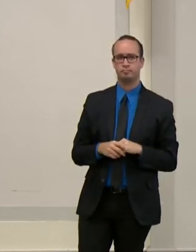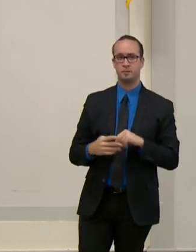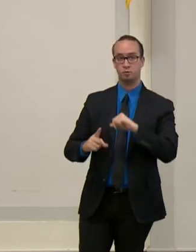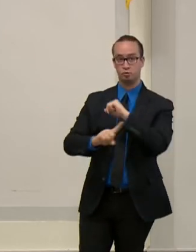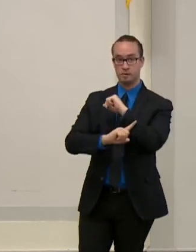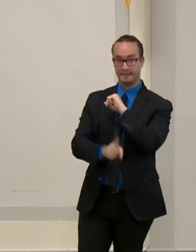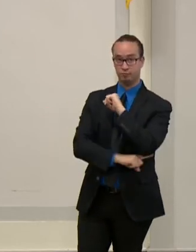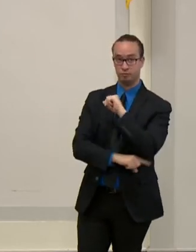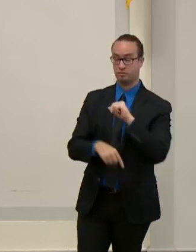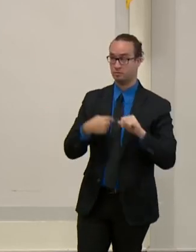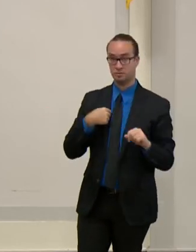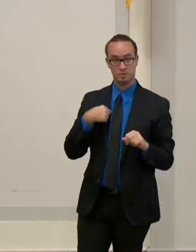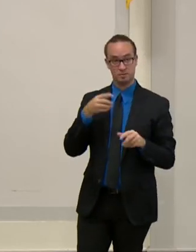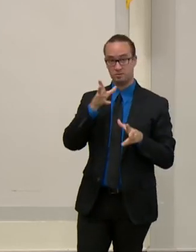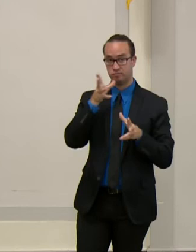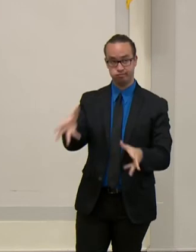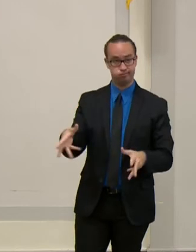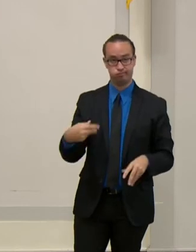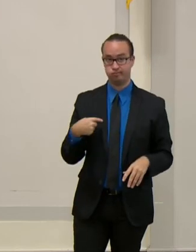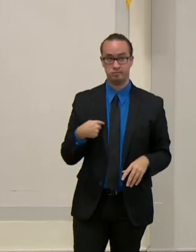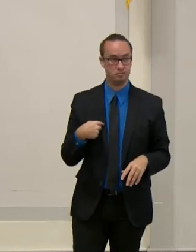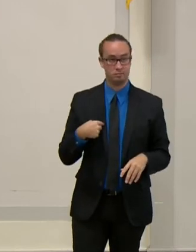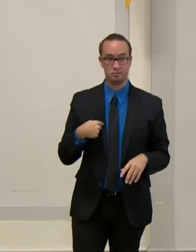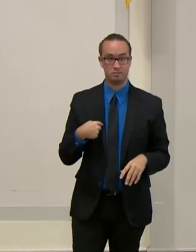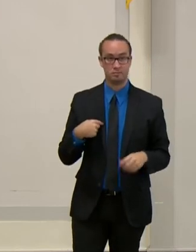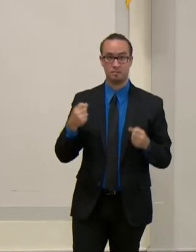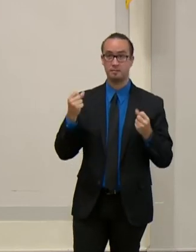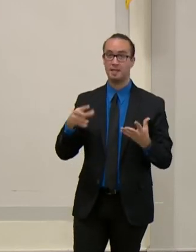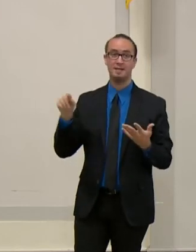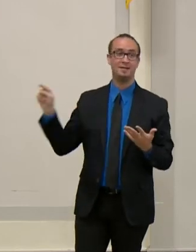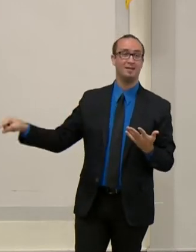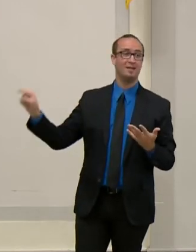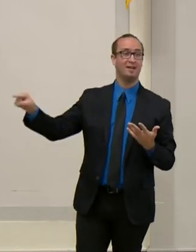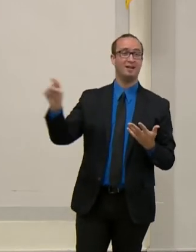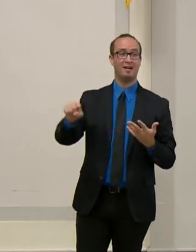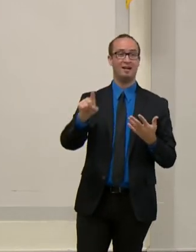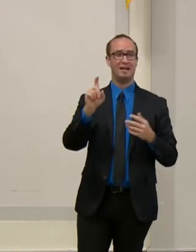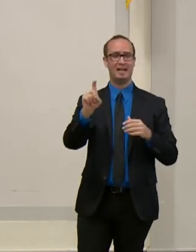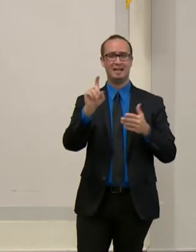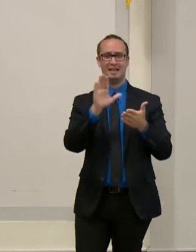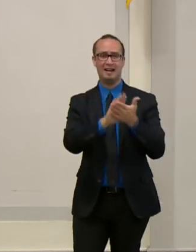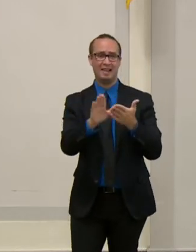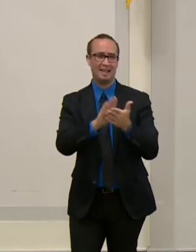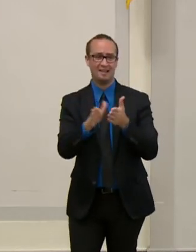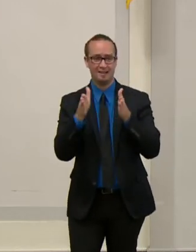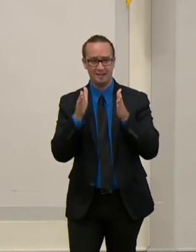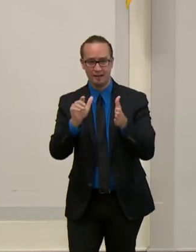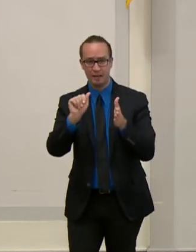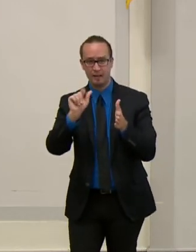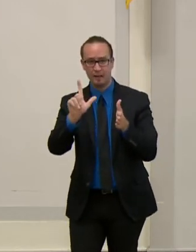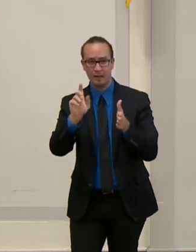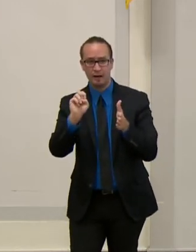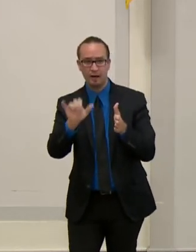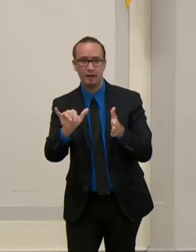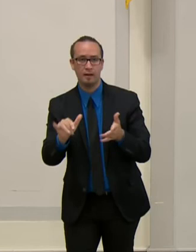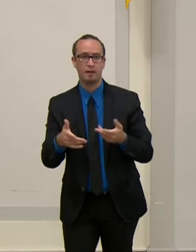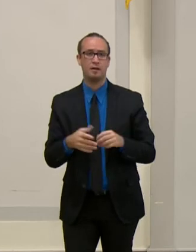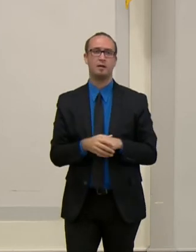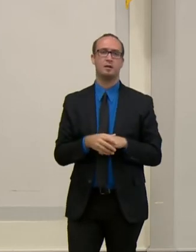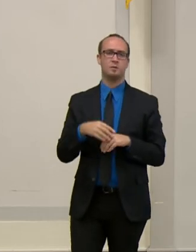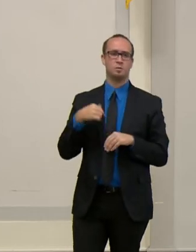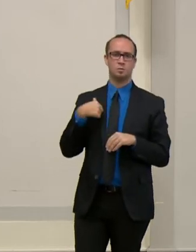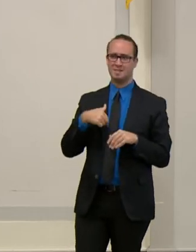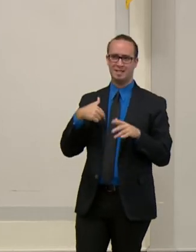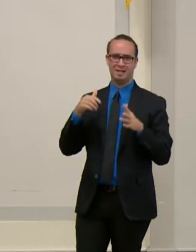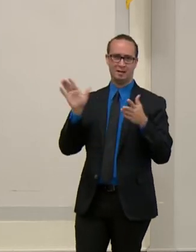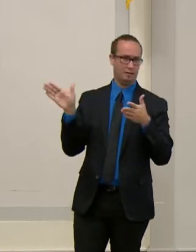service requests, clean alleys and all of that. Alleys are more filthy now than they were, you know, so there's no